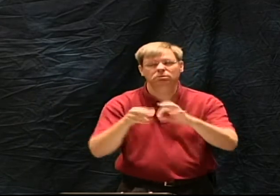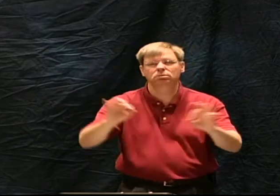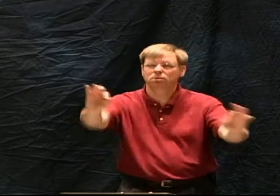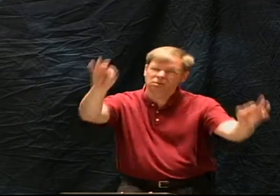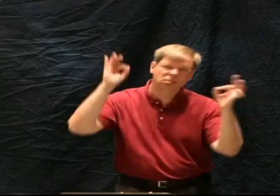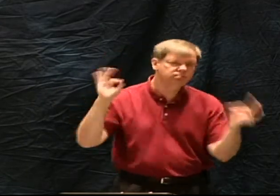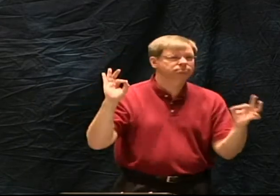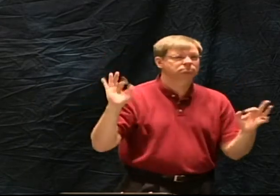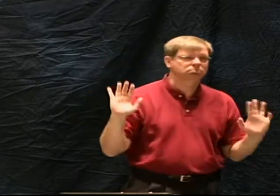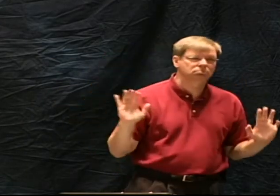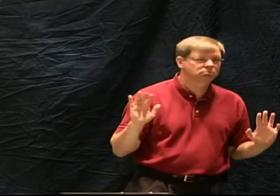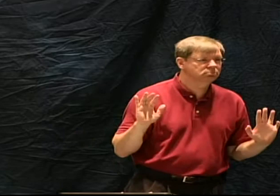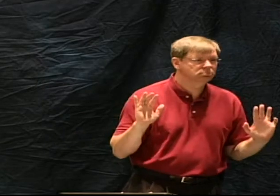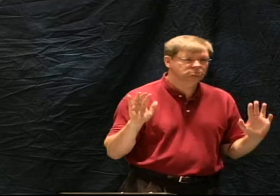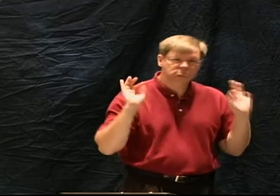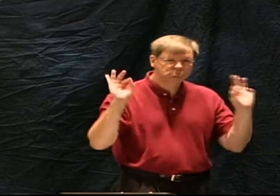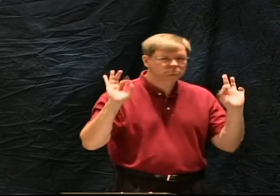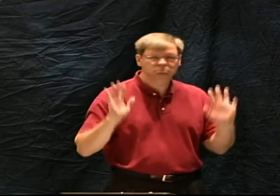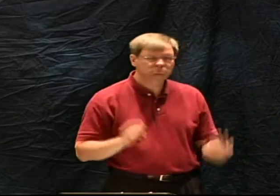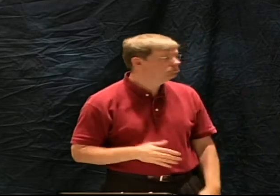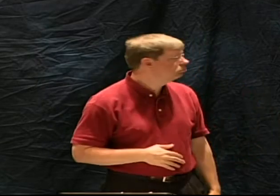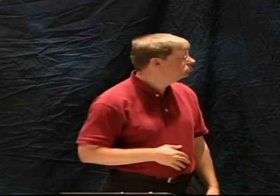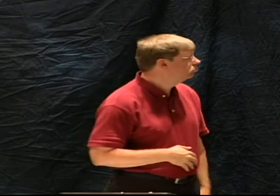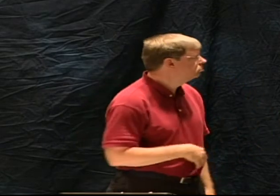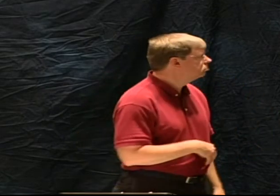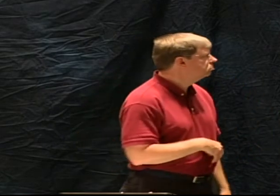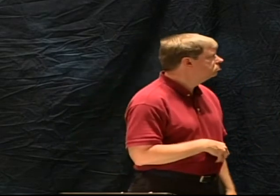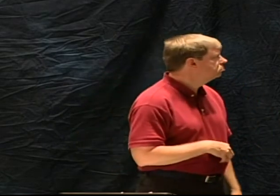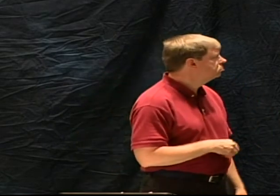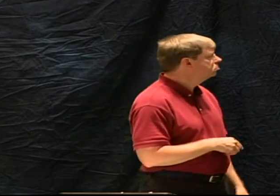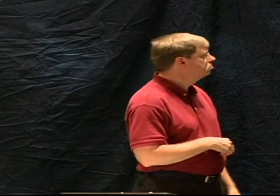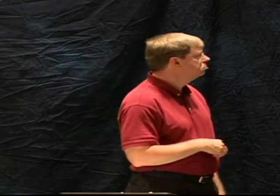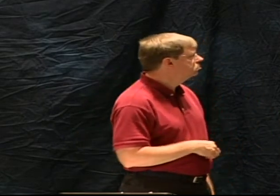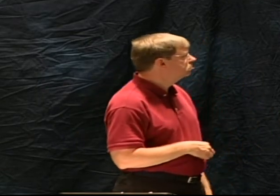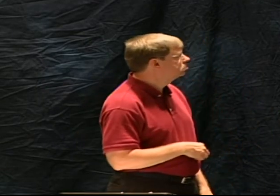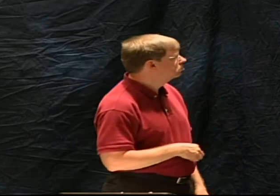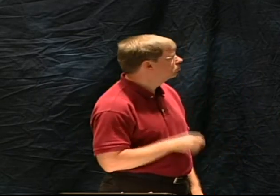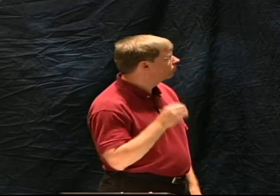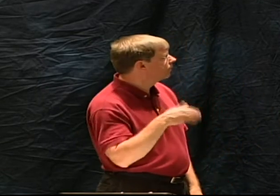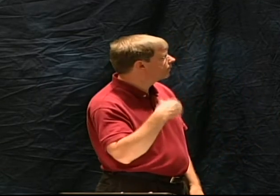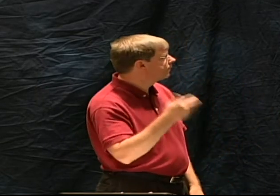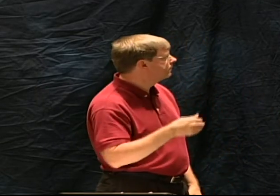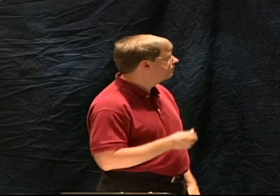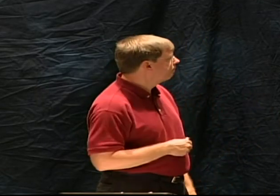they're proven to be wrong and we find that the bible is in perfect harmony